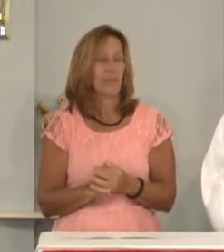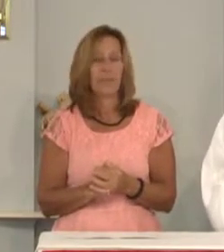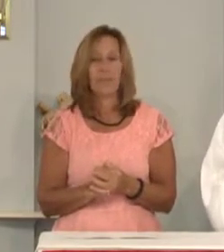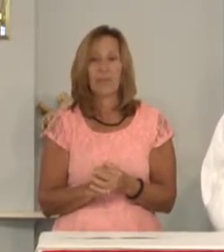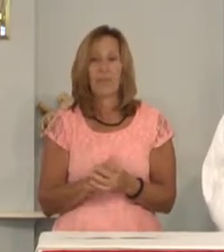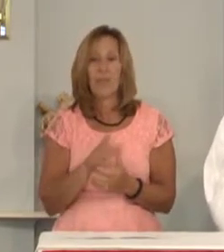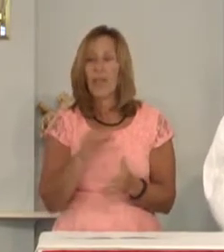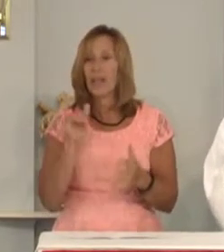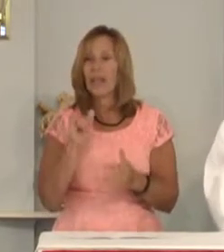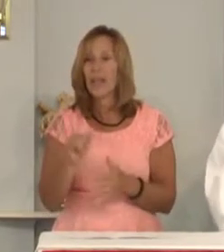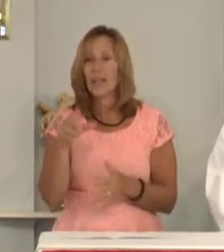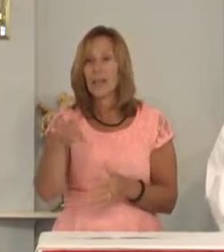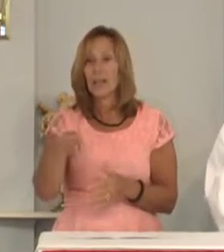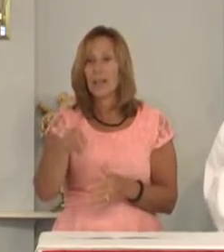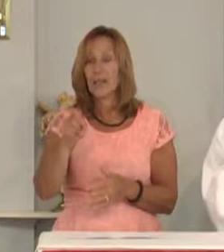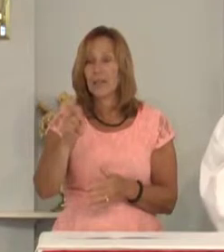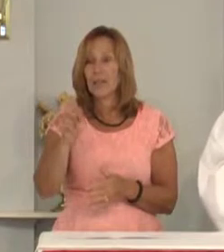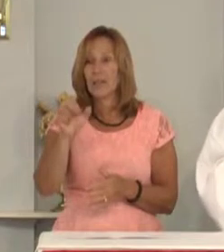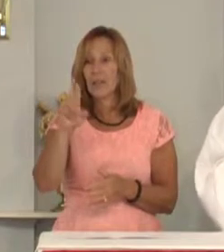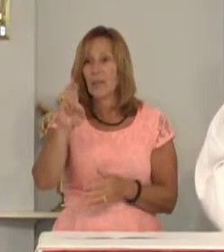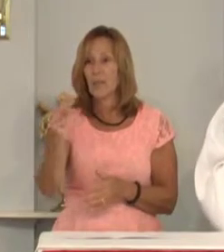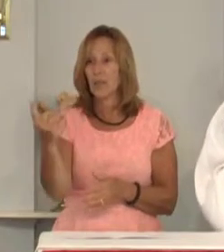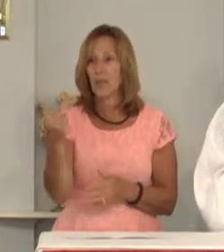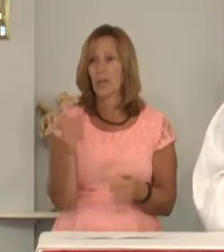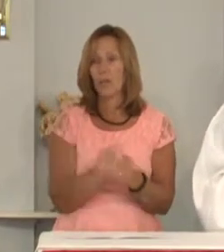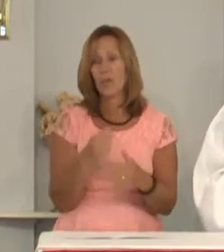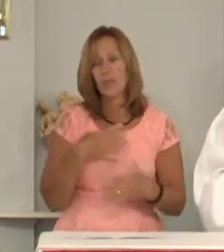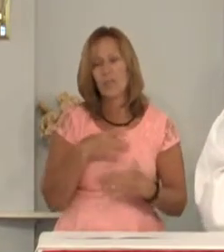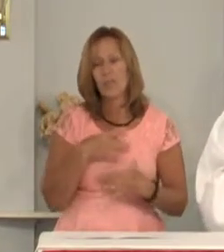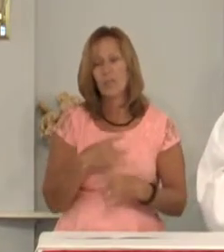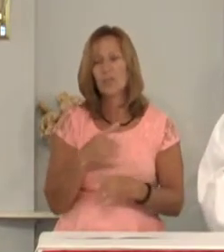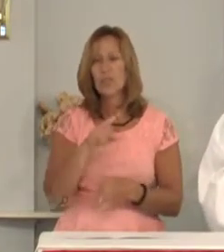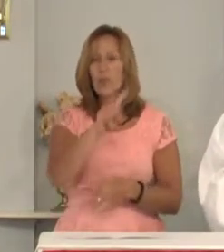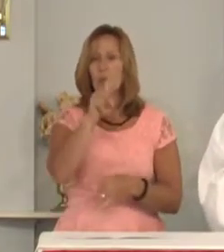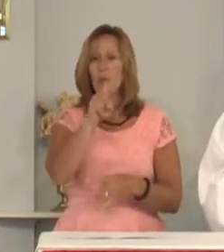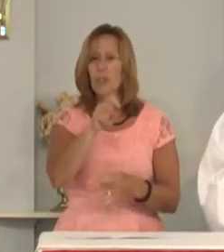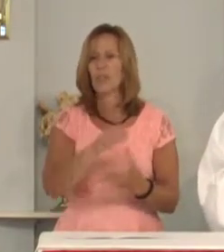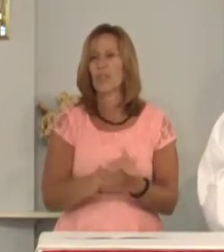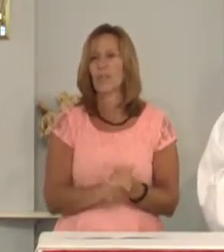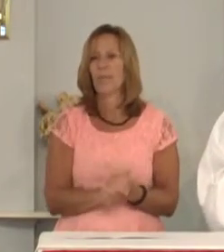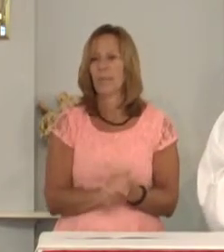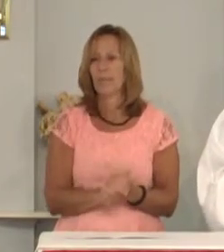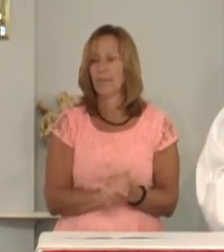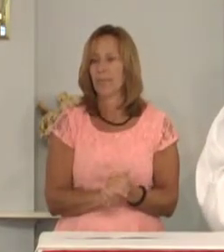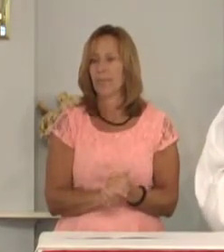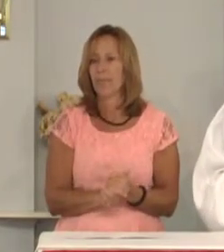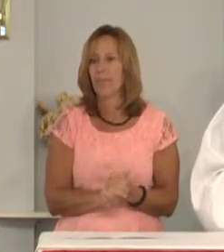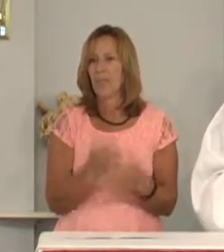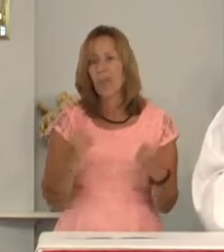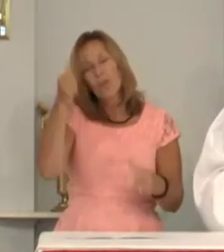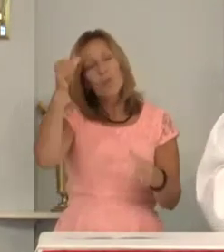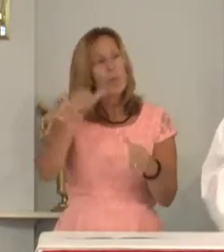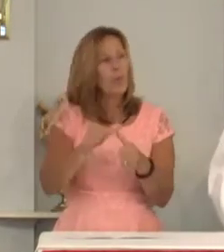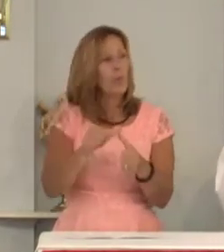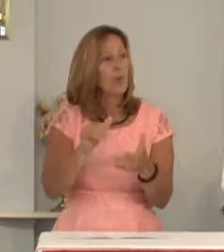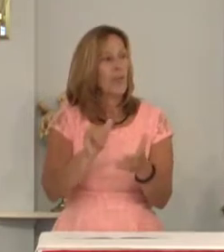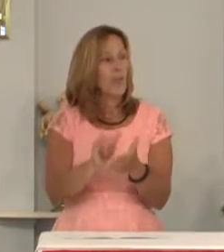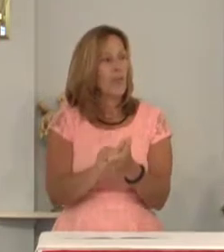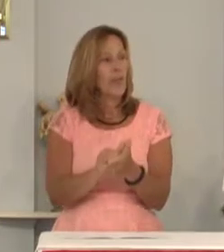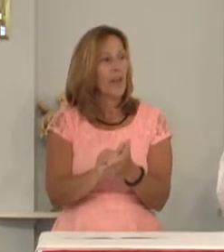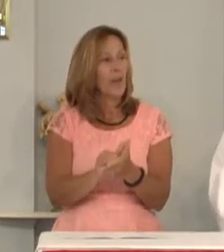And yet Peter comes with an interesting question. Now remember that